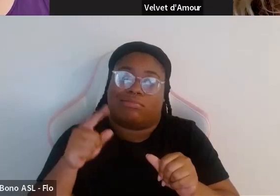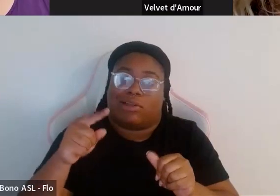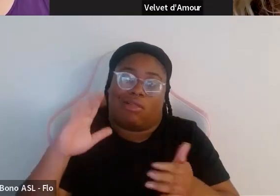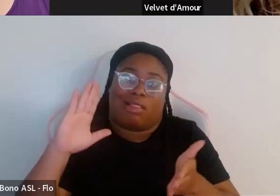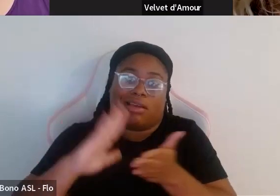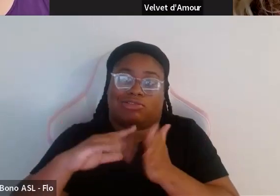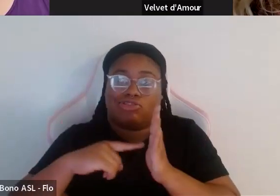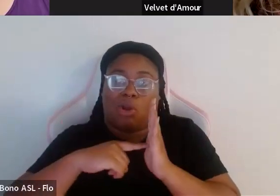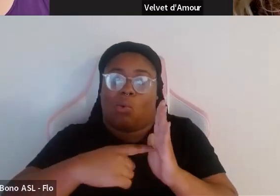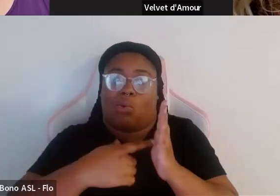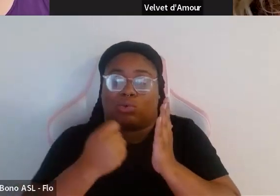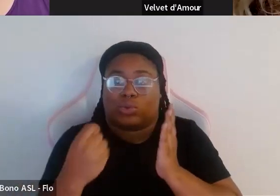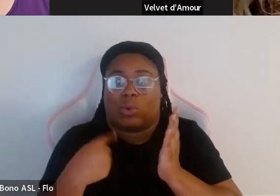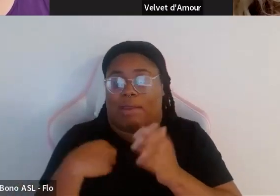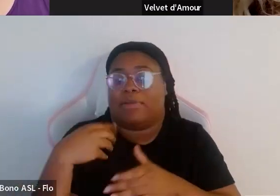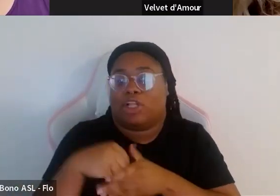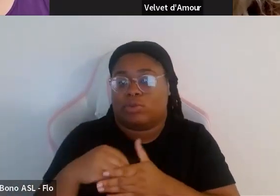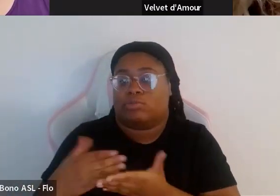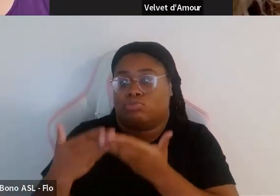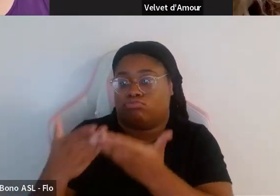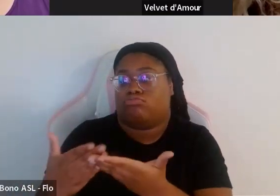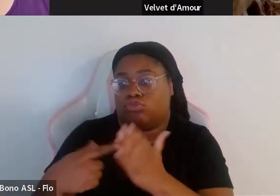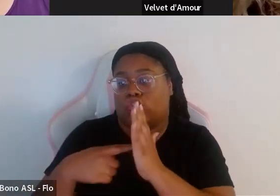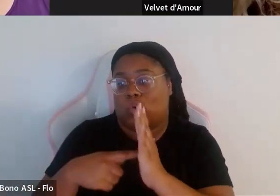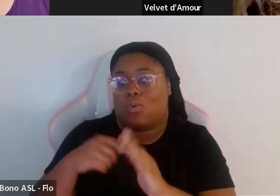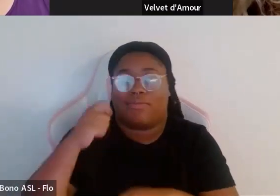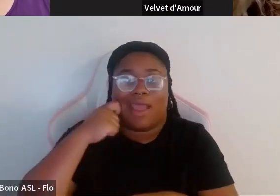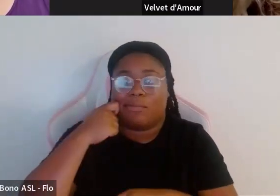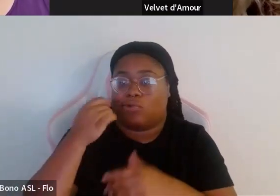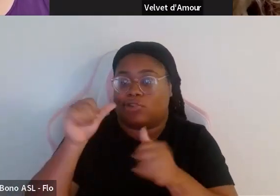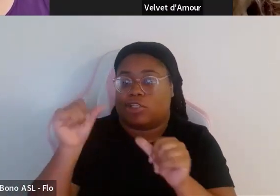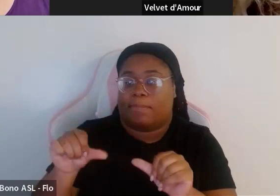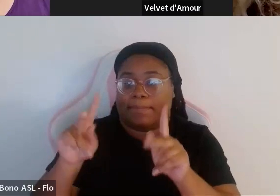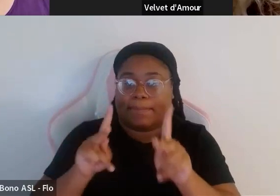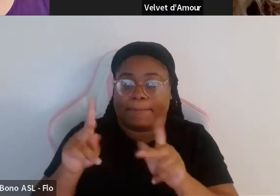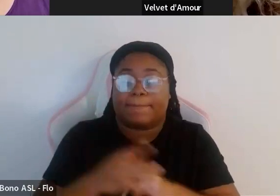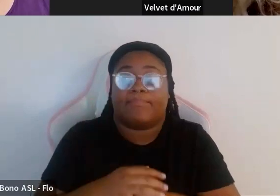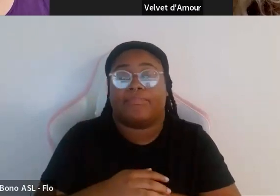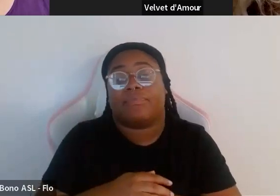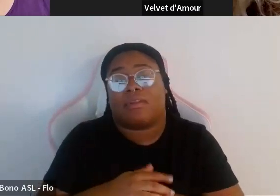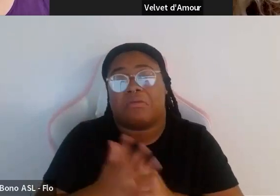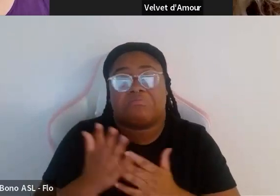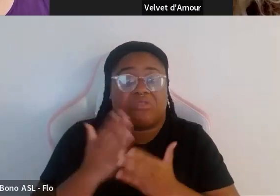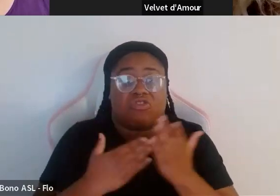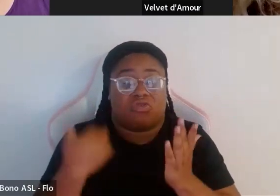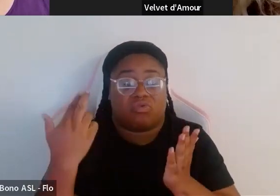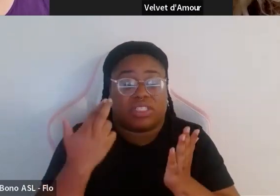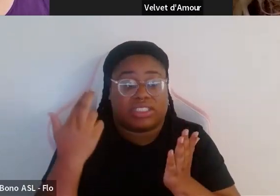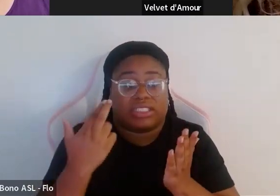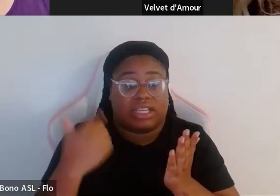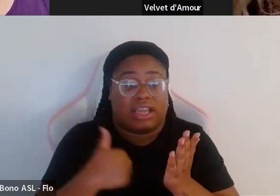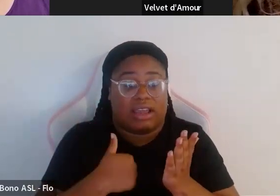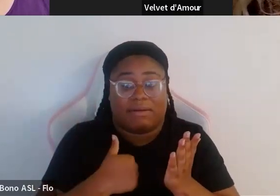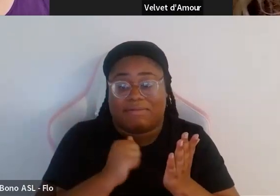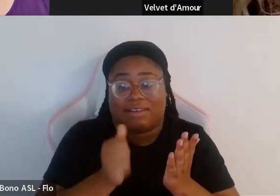so i definitely am inclusive of them um and i think that there's a lot of i mean part of the reason i'm